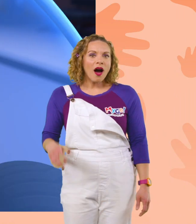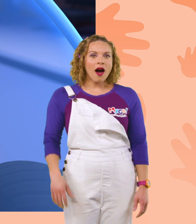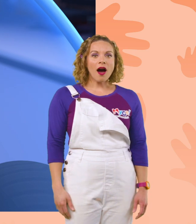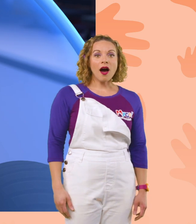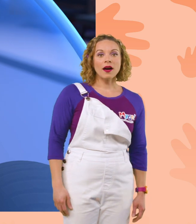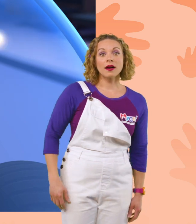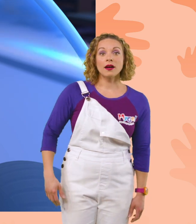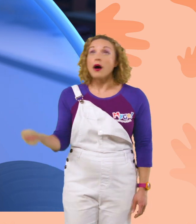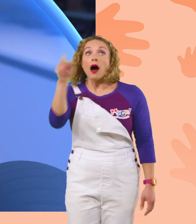Whoa!